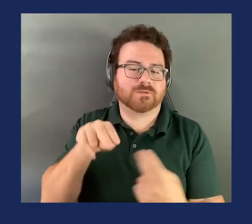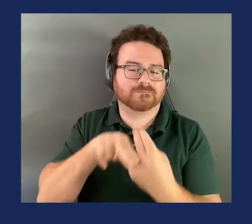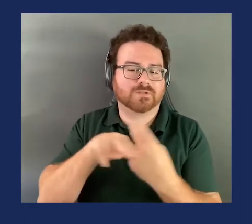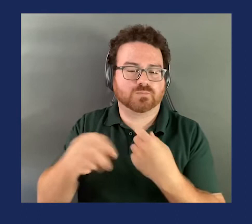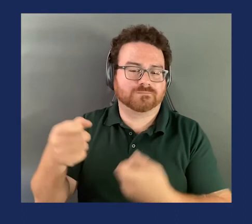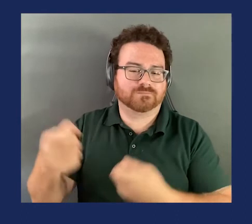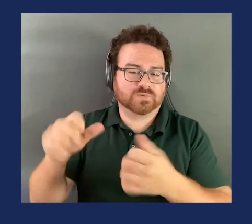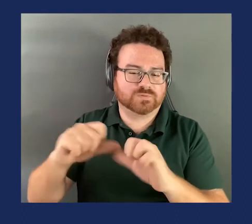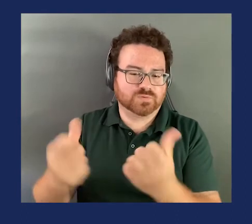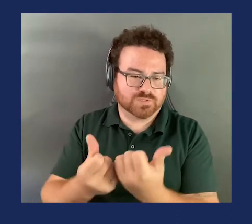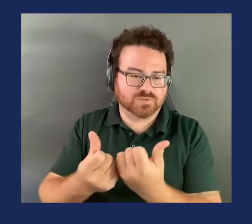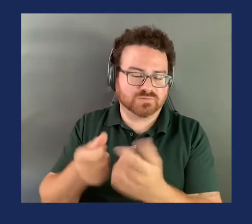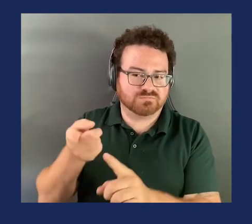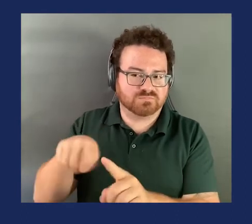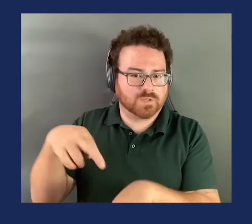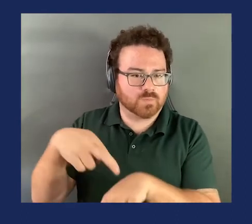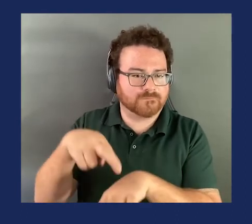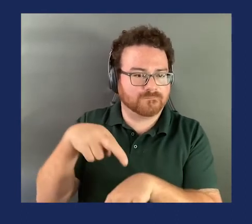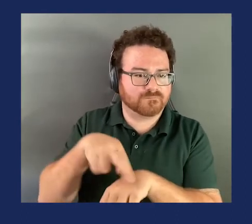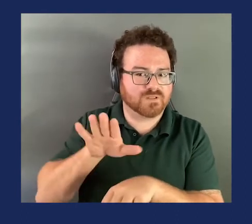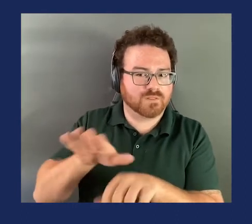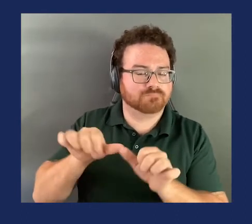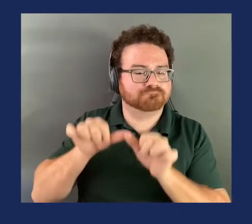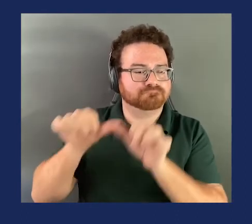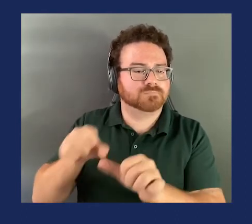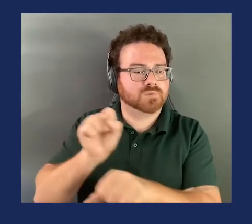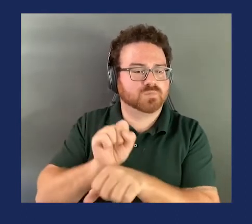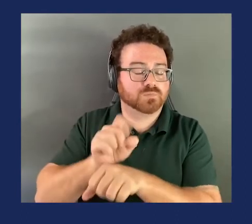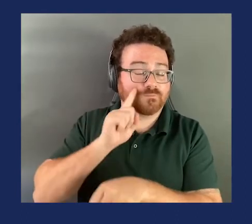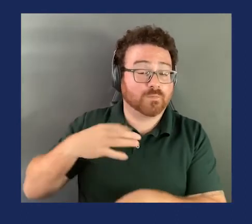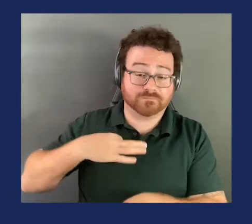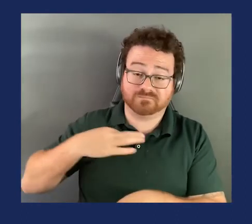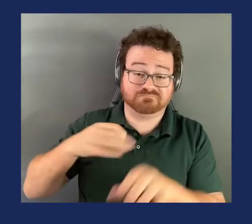referenced its ongoing work in the voluntary standards